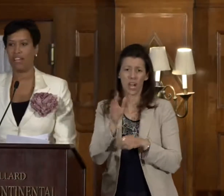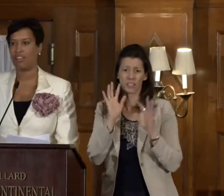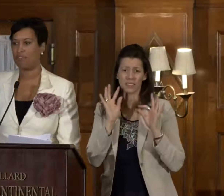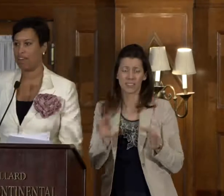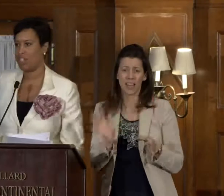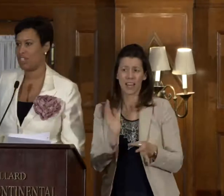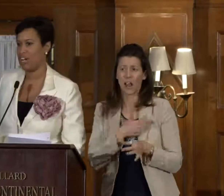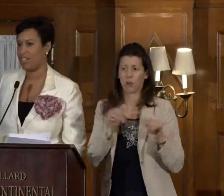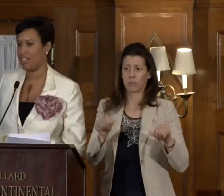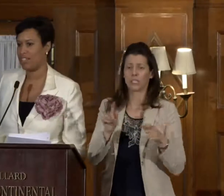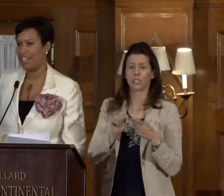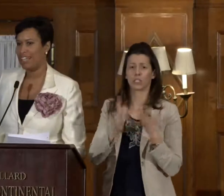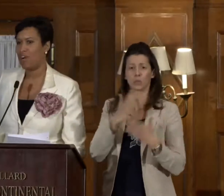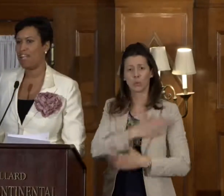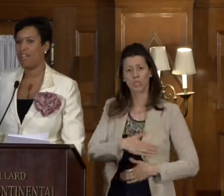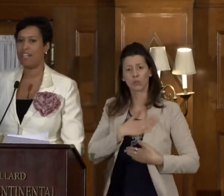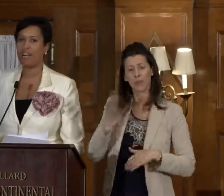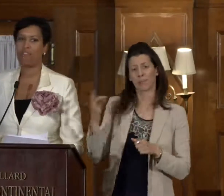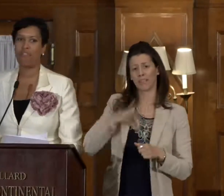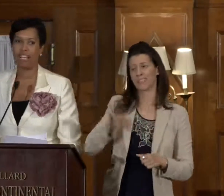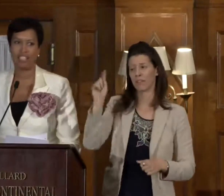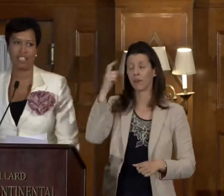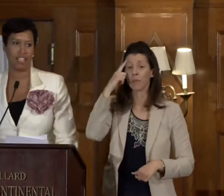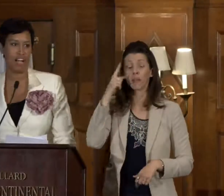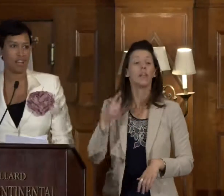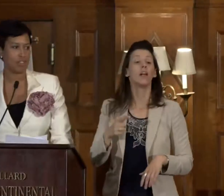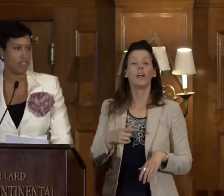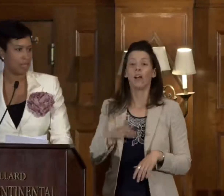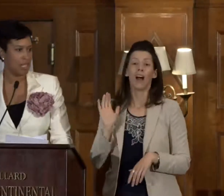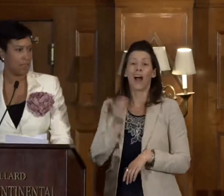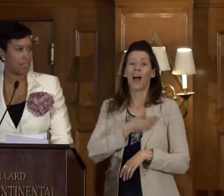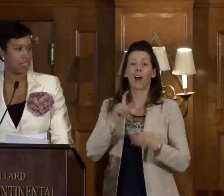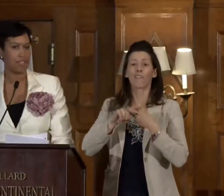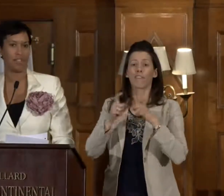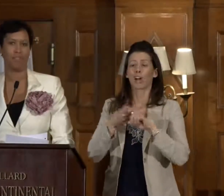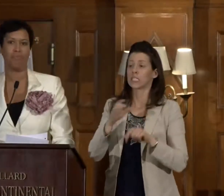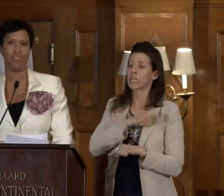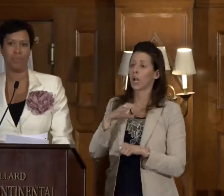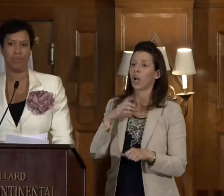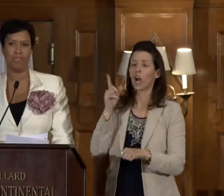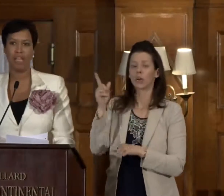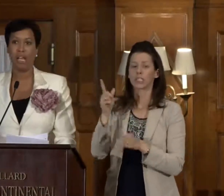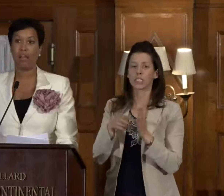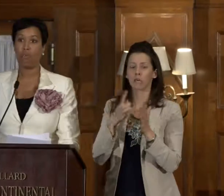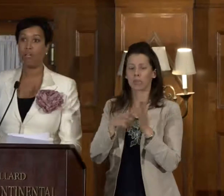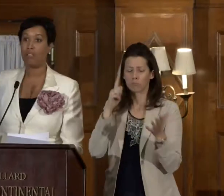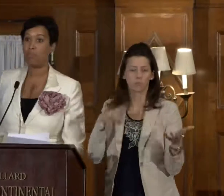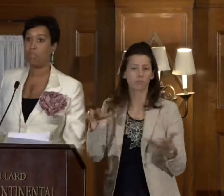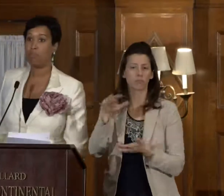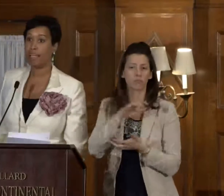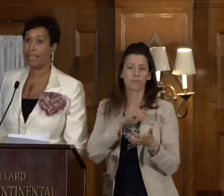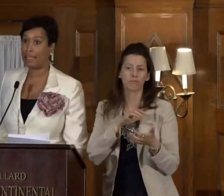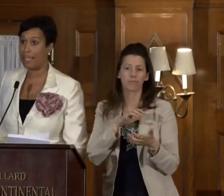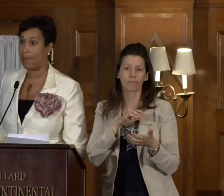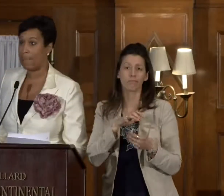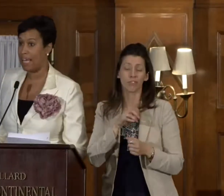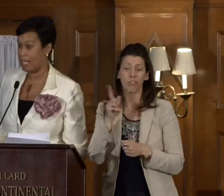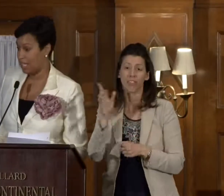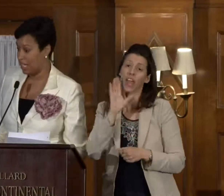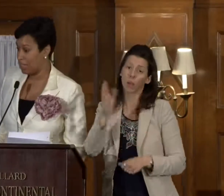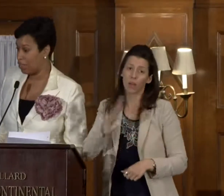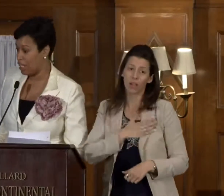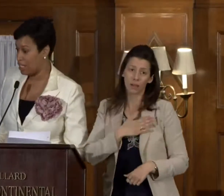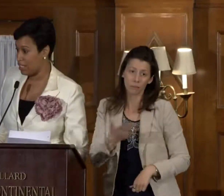enjoy the franchise. Now, even our friends in the Congress sometimes get this confused. And we'll blatantly